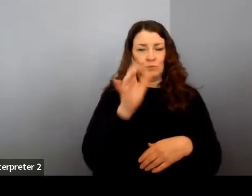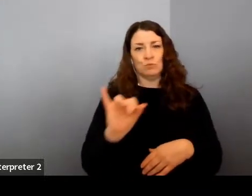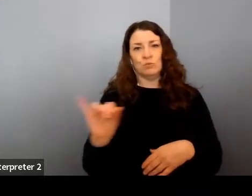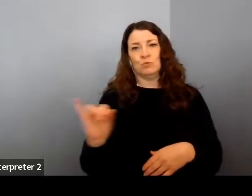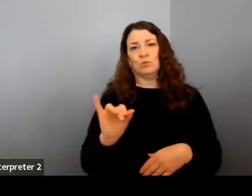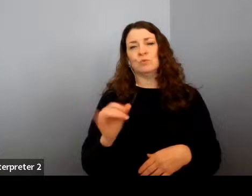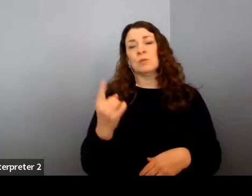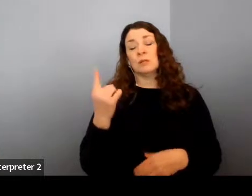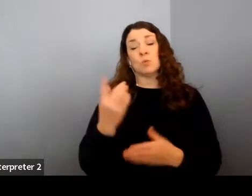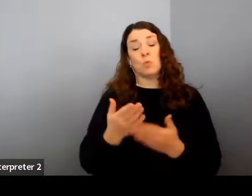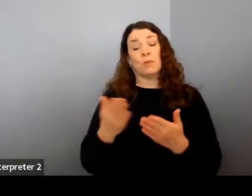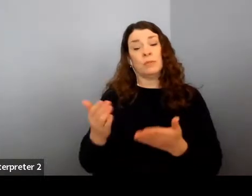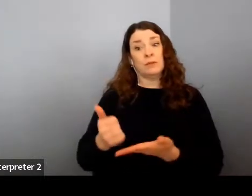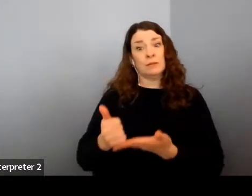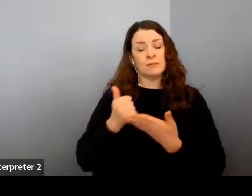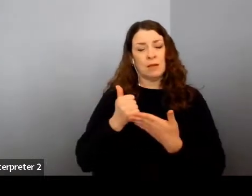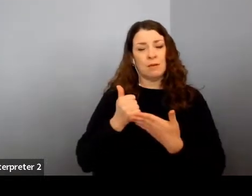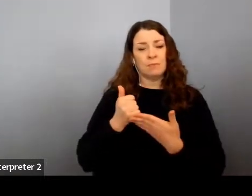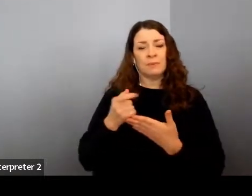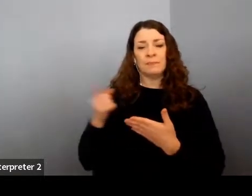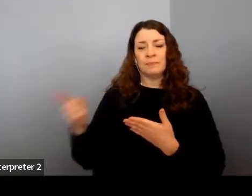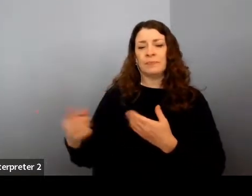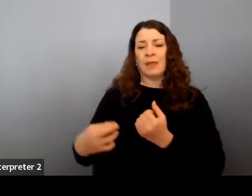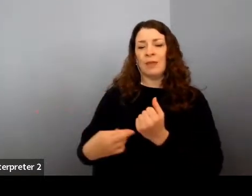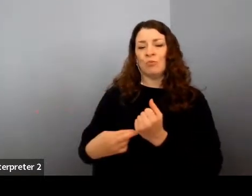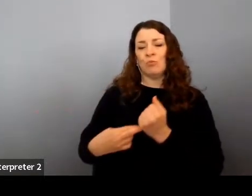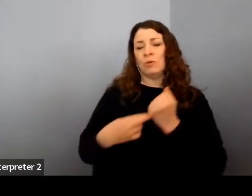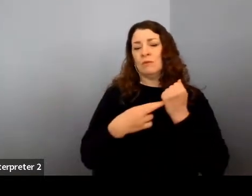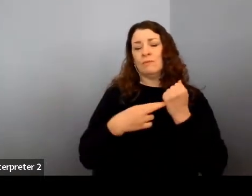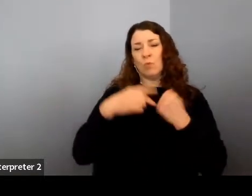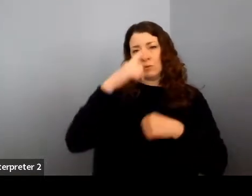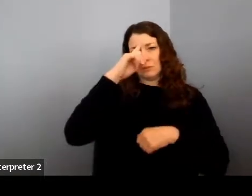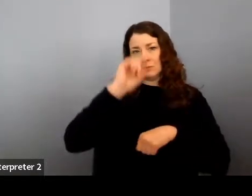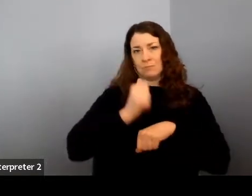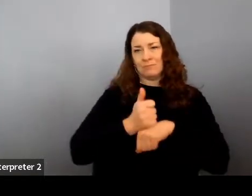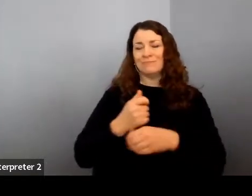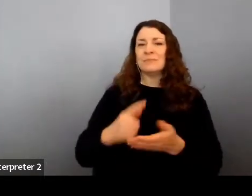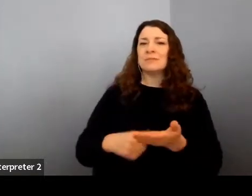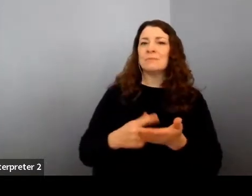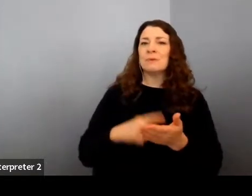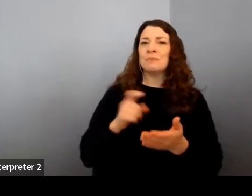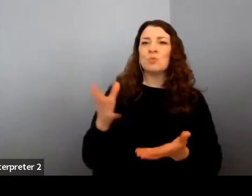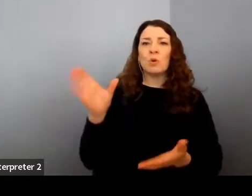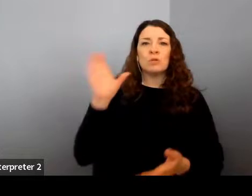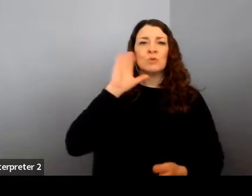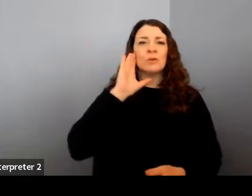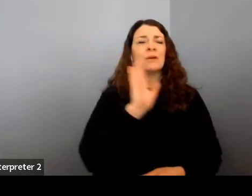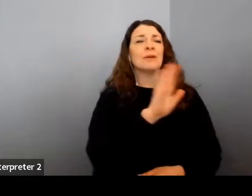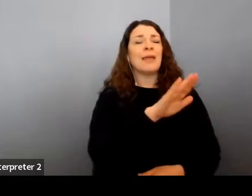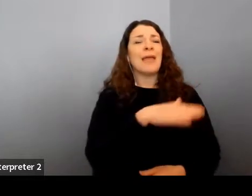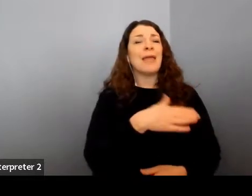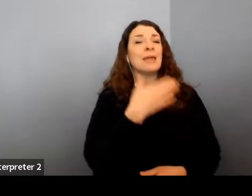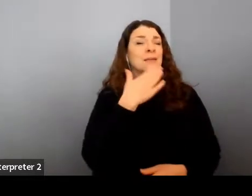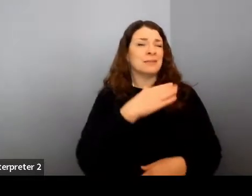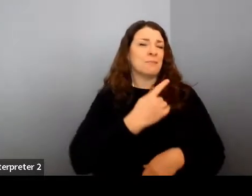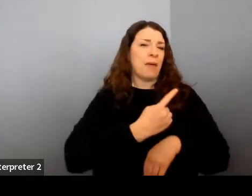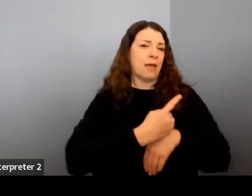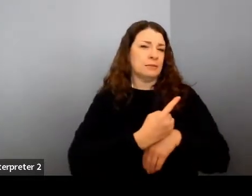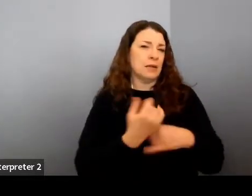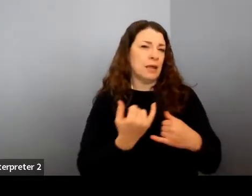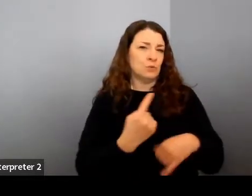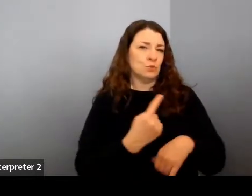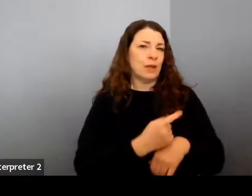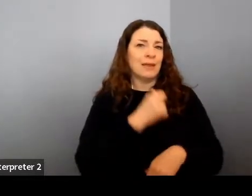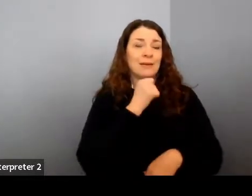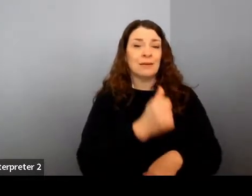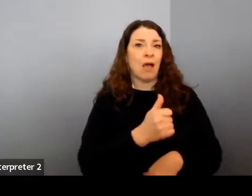and they have been able to help reinforce the mindset. Sometimes you just need to hear, hey, it's a bad day, not a bad life, you know, and